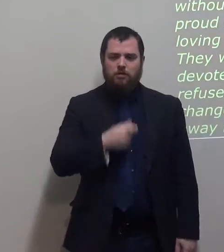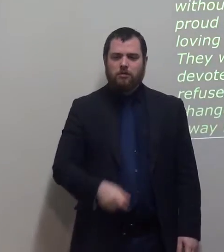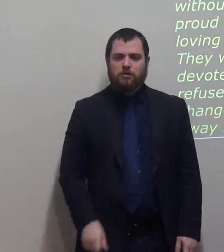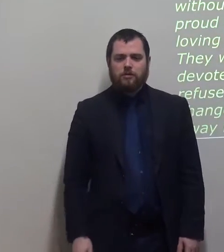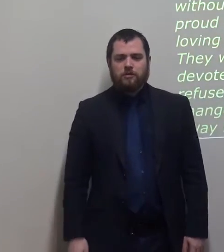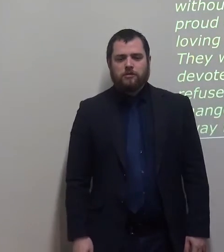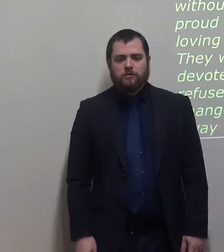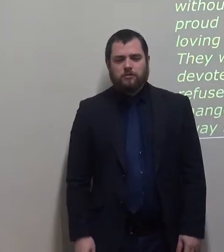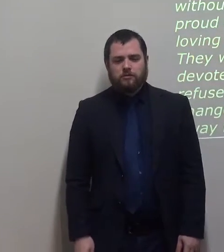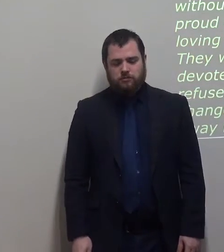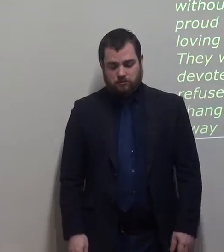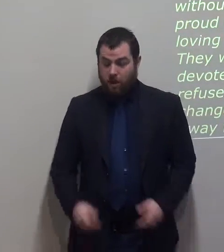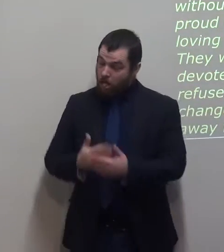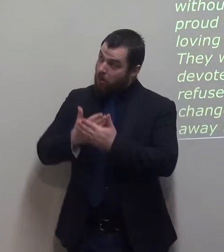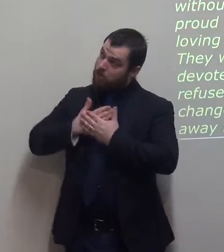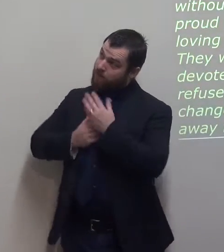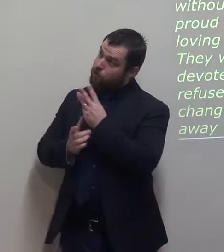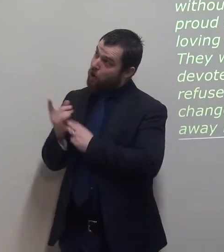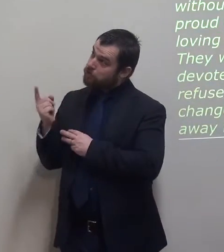Instead of loving God, they will look clever.